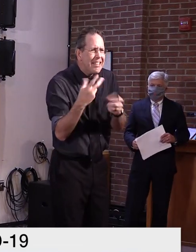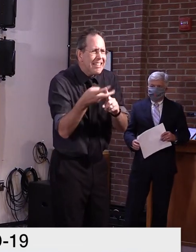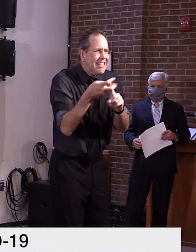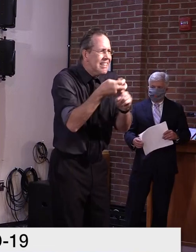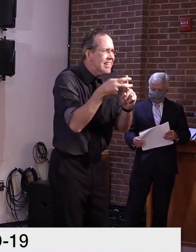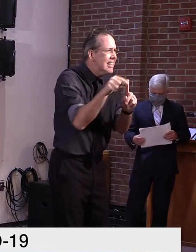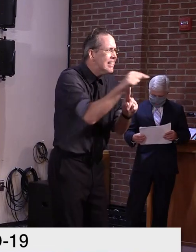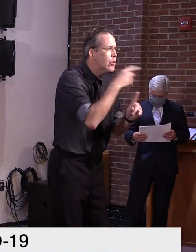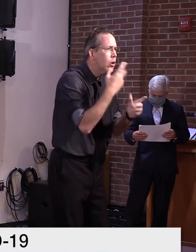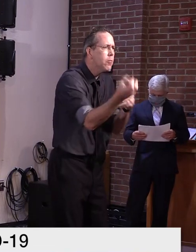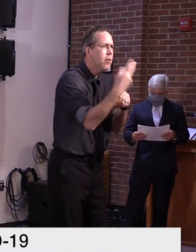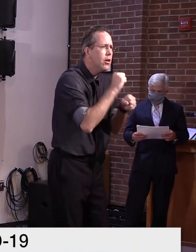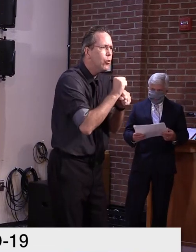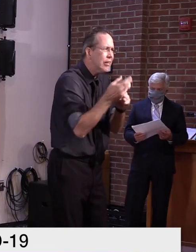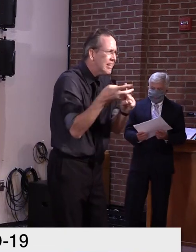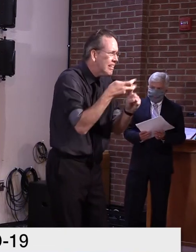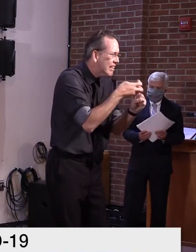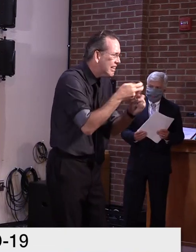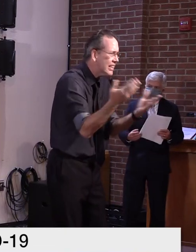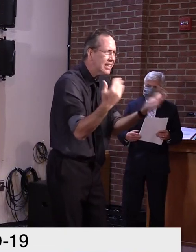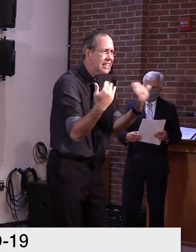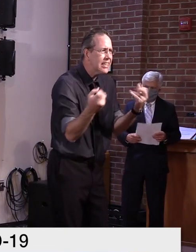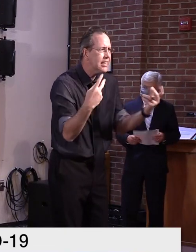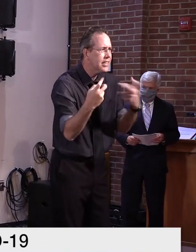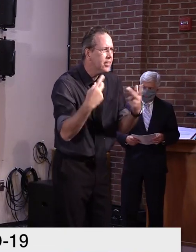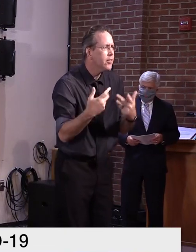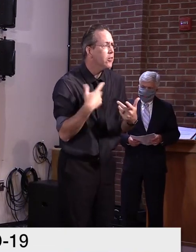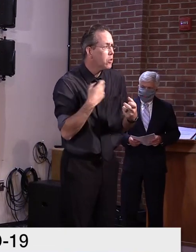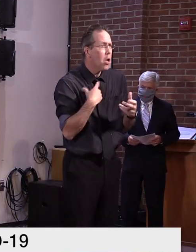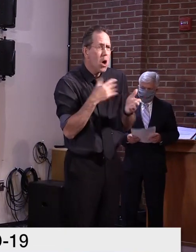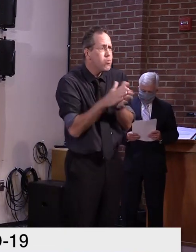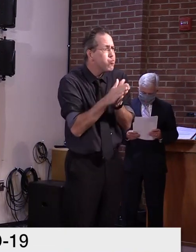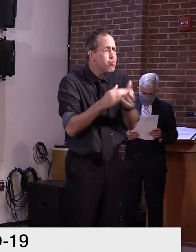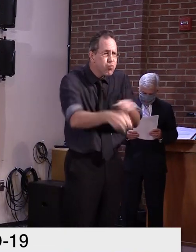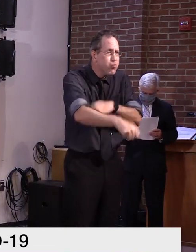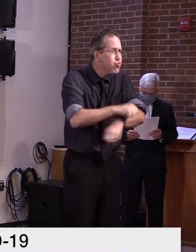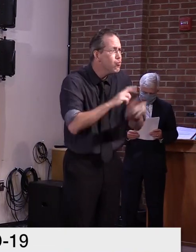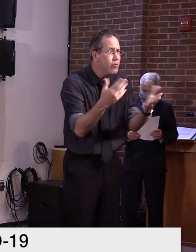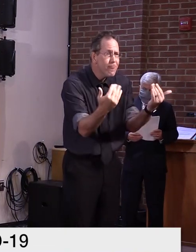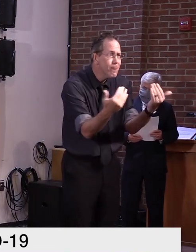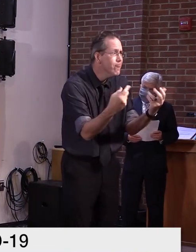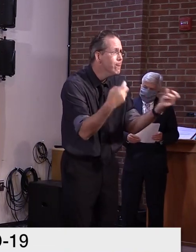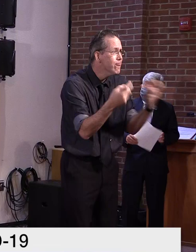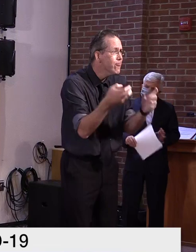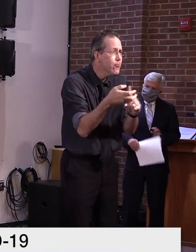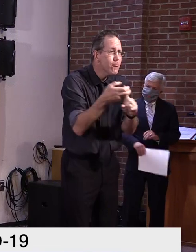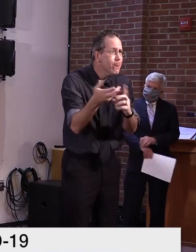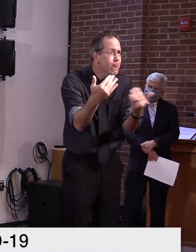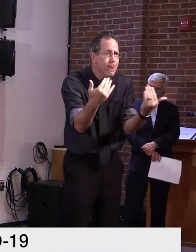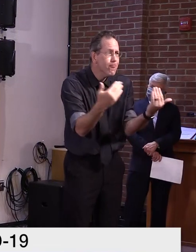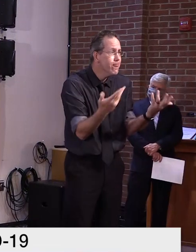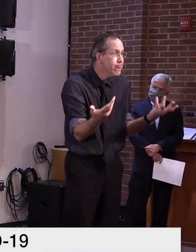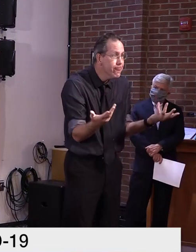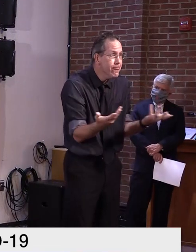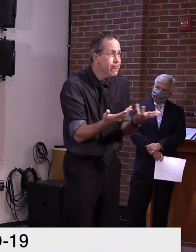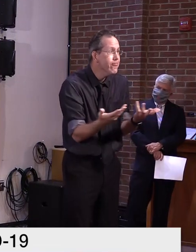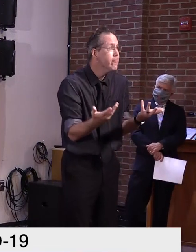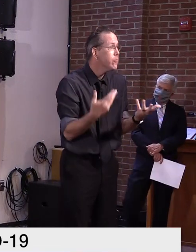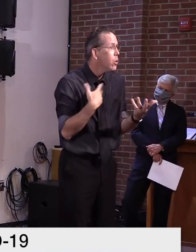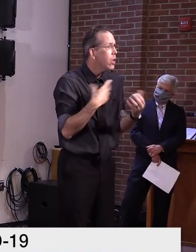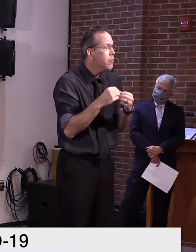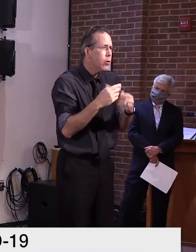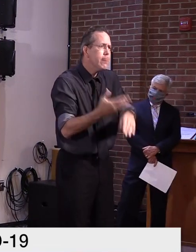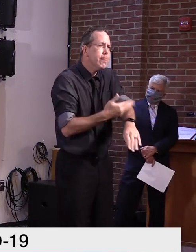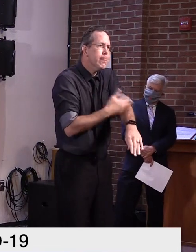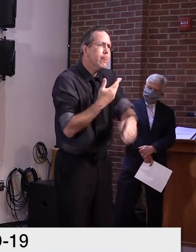we have a, uh, fairly robust recruiting mechanism and, uh, and had been making some strides in, in trying to,